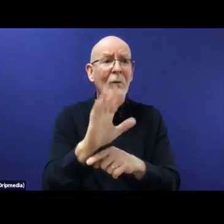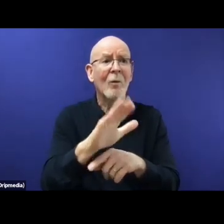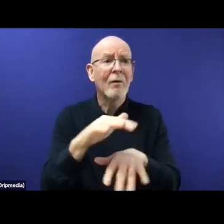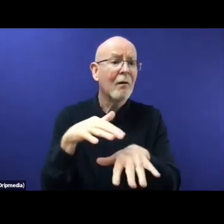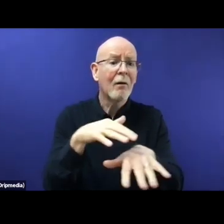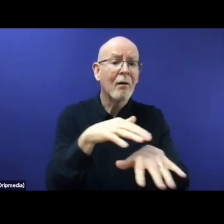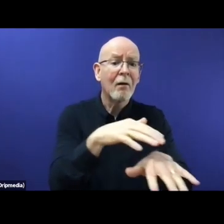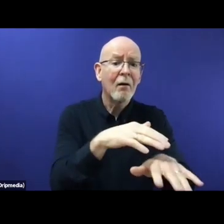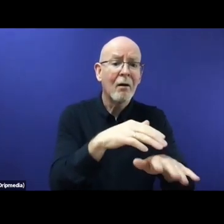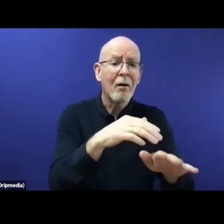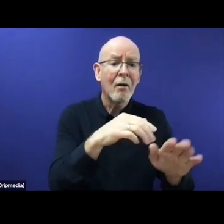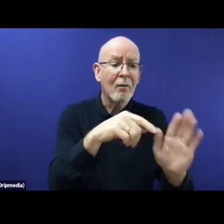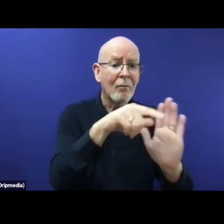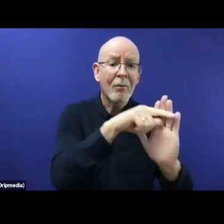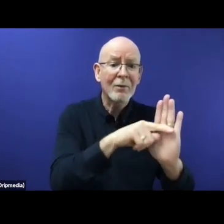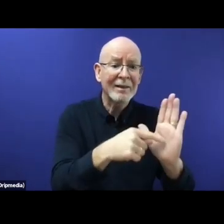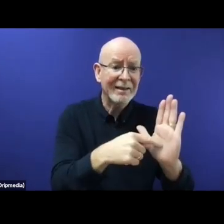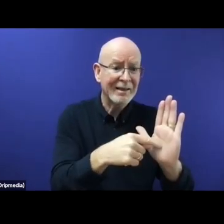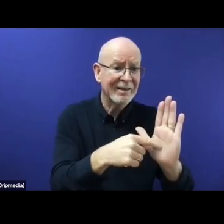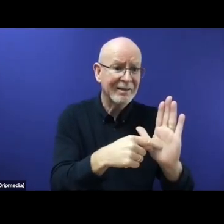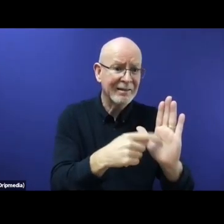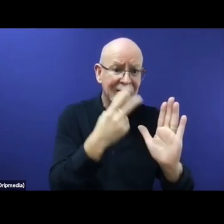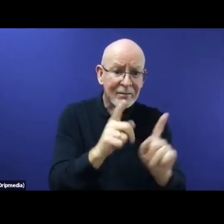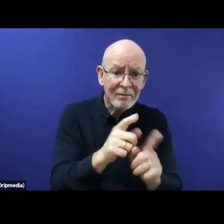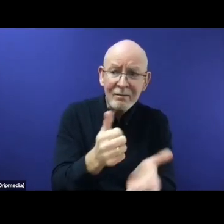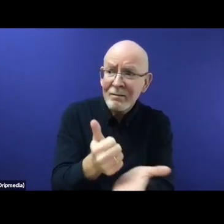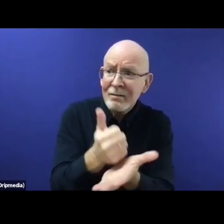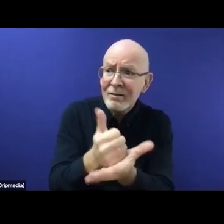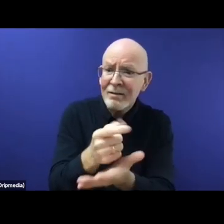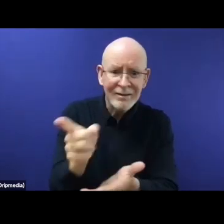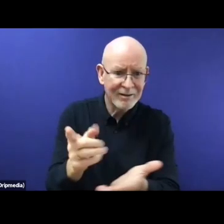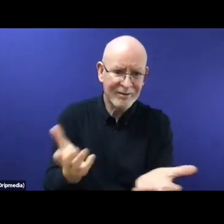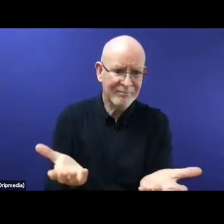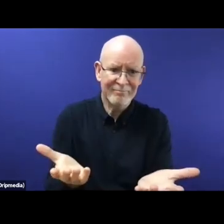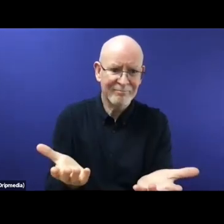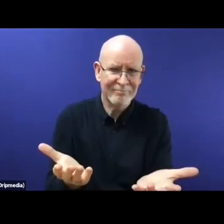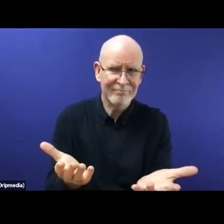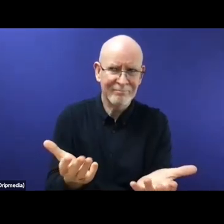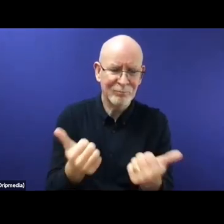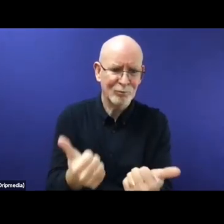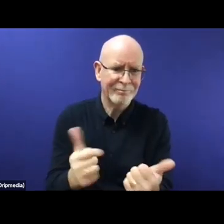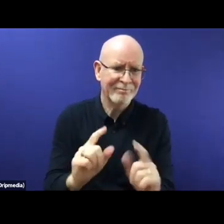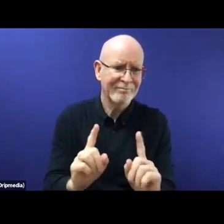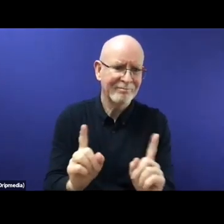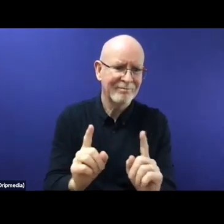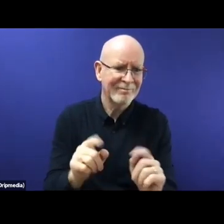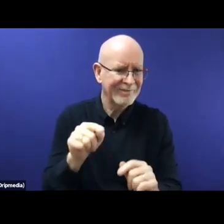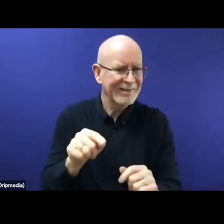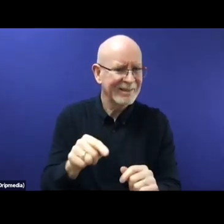the one kind of issue that has come up in this, where you have literally hundreds of individuals